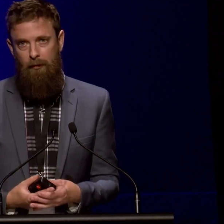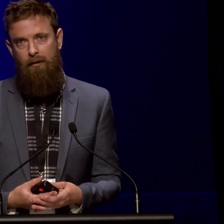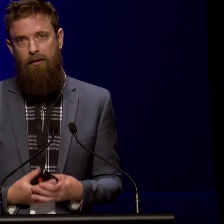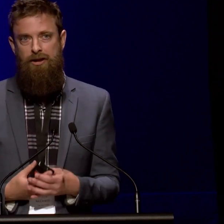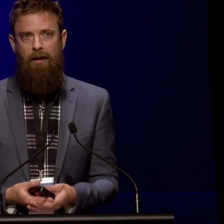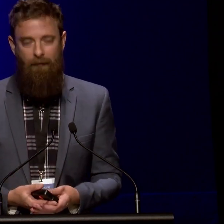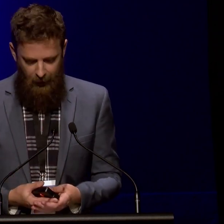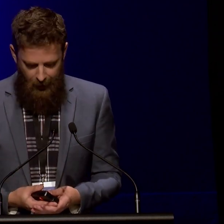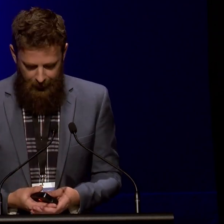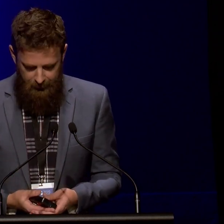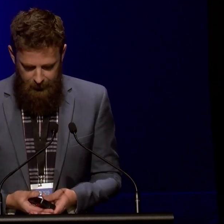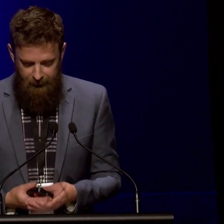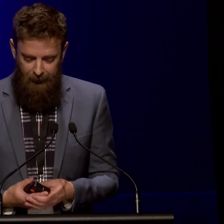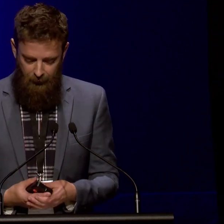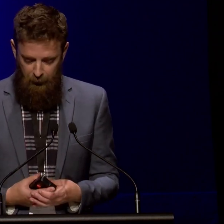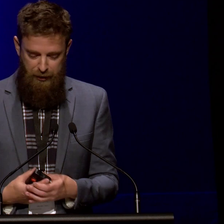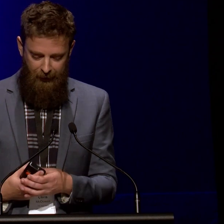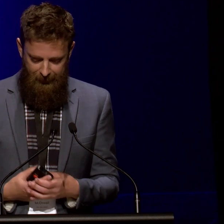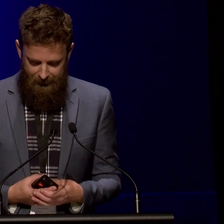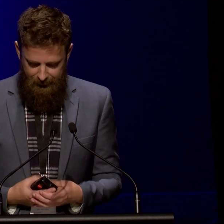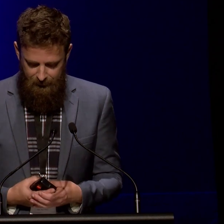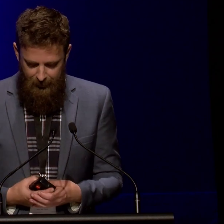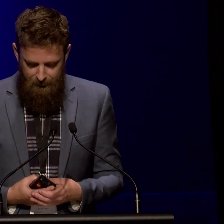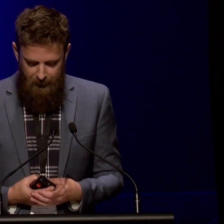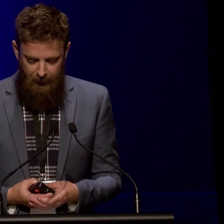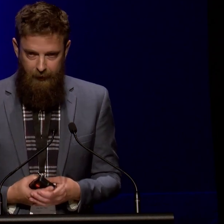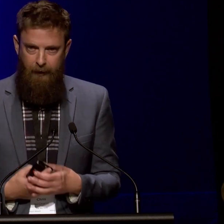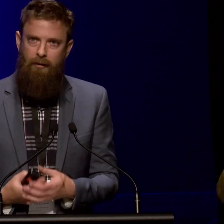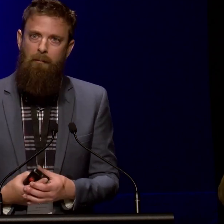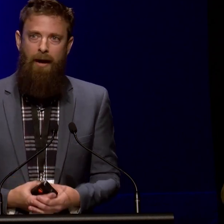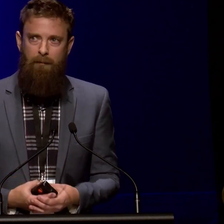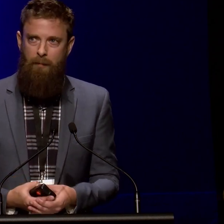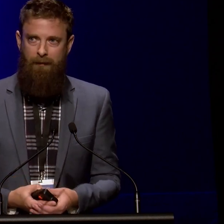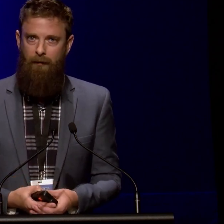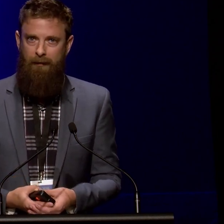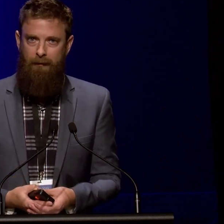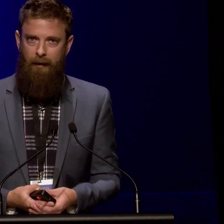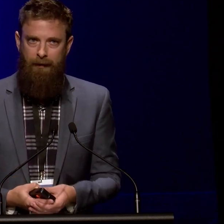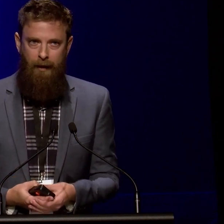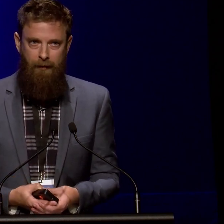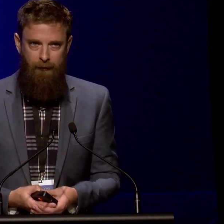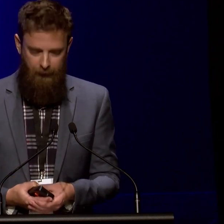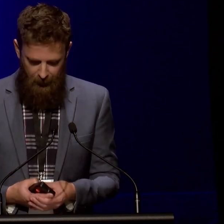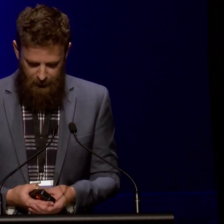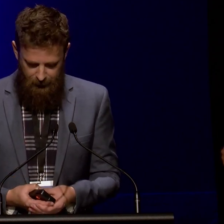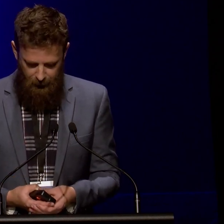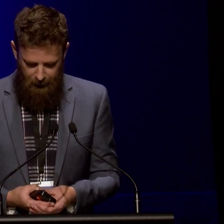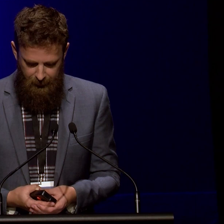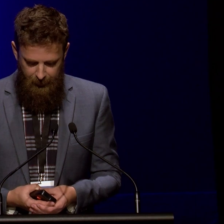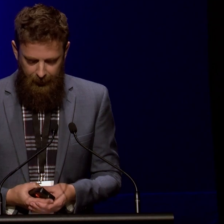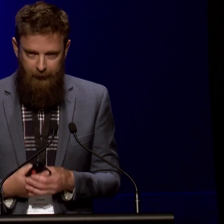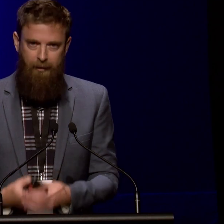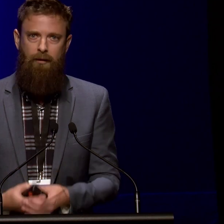article called The Geographic Eye, Seeing Through GIS. It's a remarkable piece of writing that I encountered as a graduate